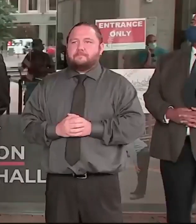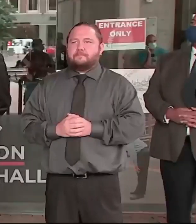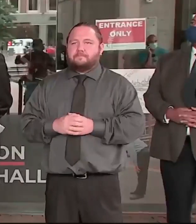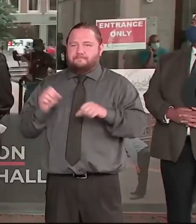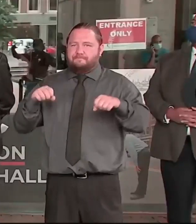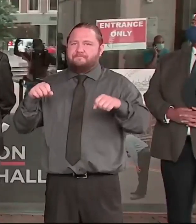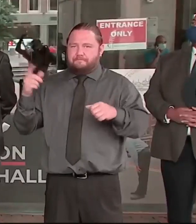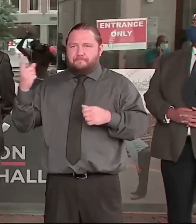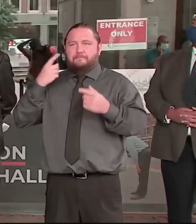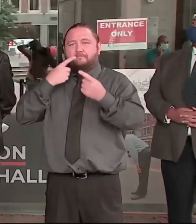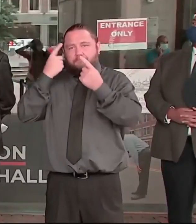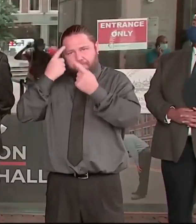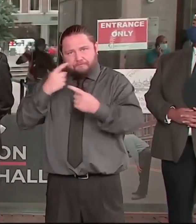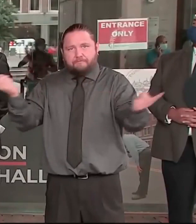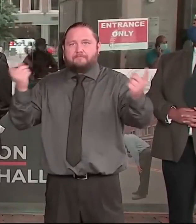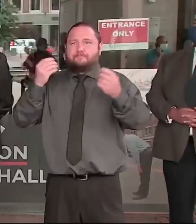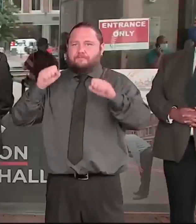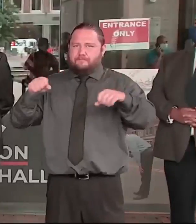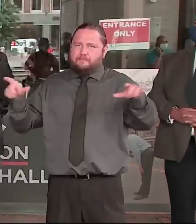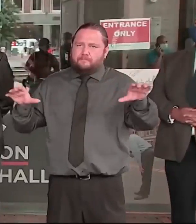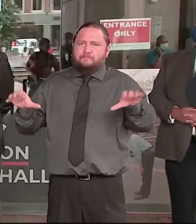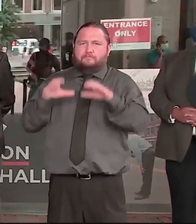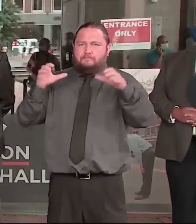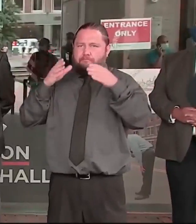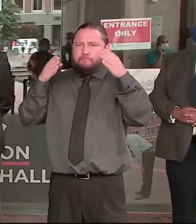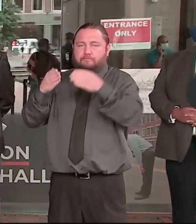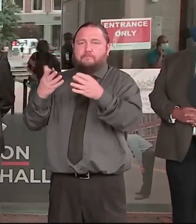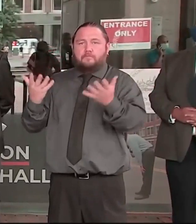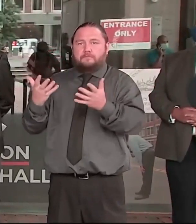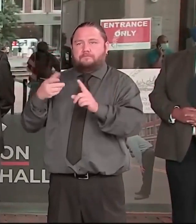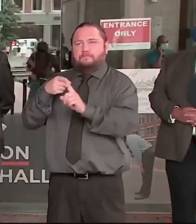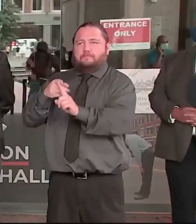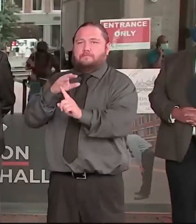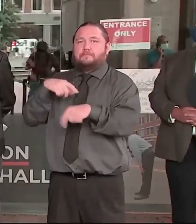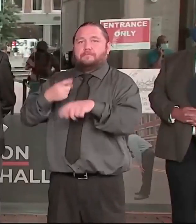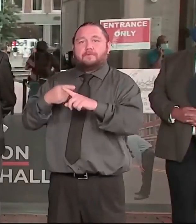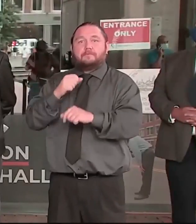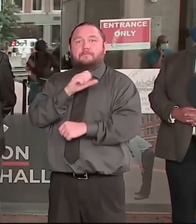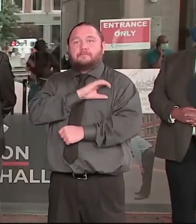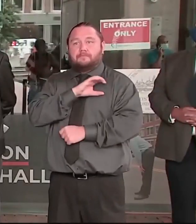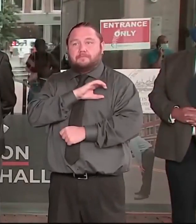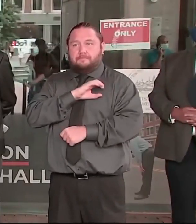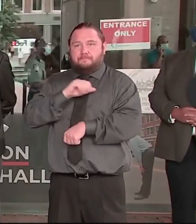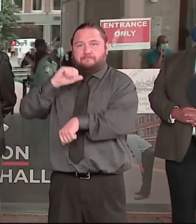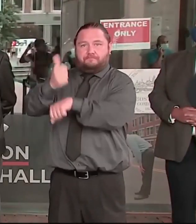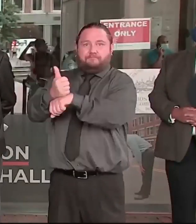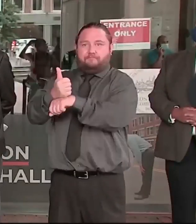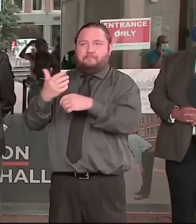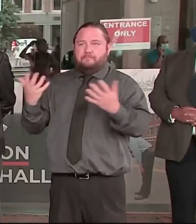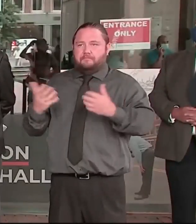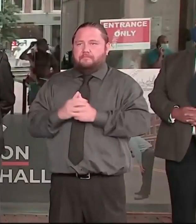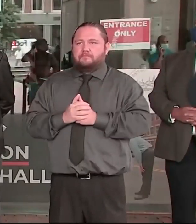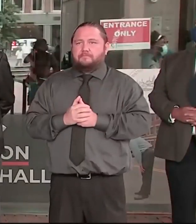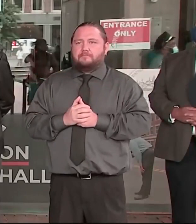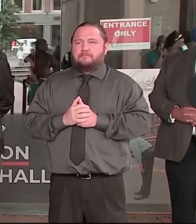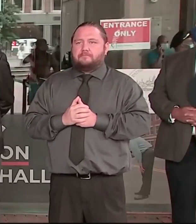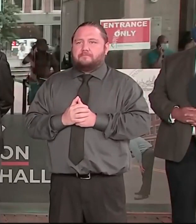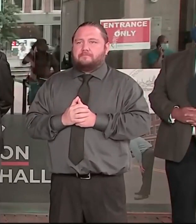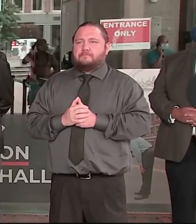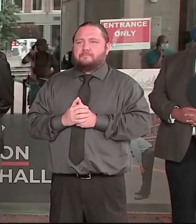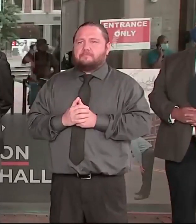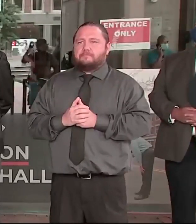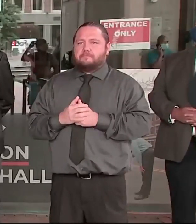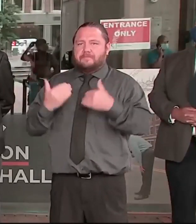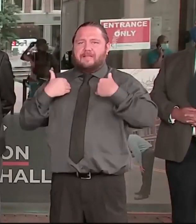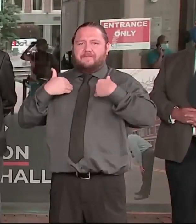accountability. We're going to establish a process to strengthen the current existing community oversight panel that I'm going to talk about in a few